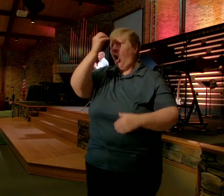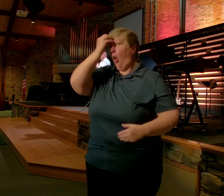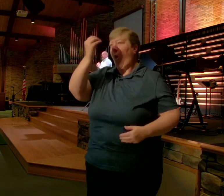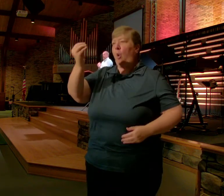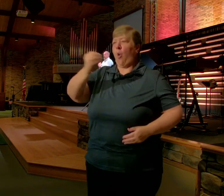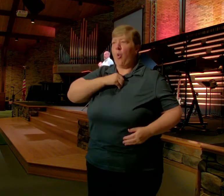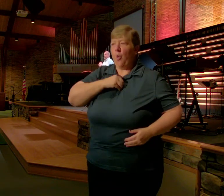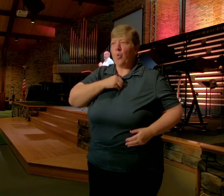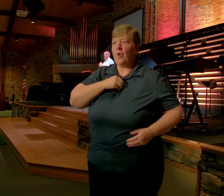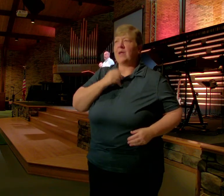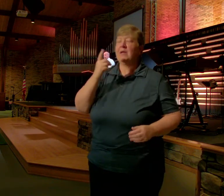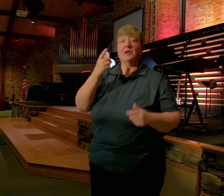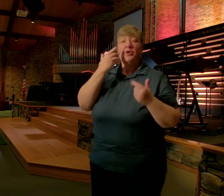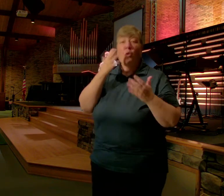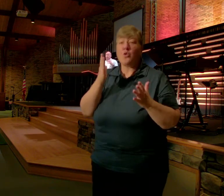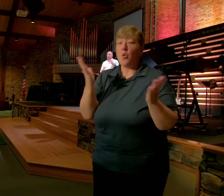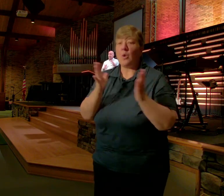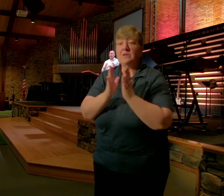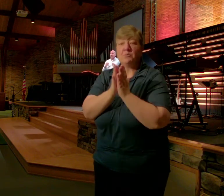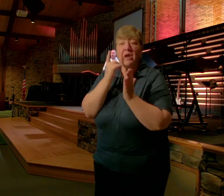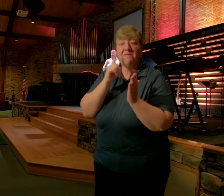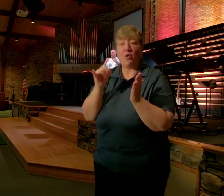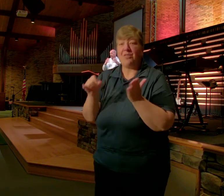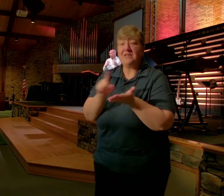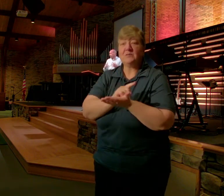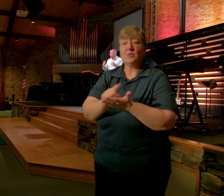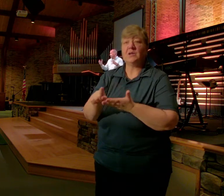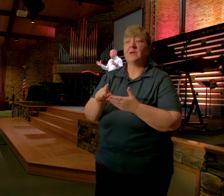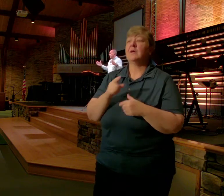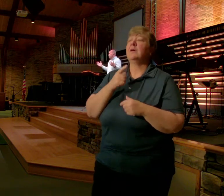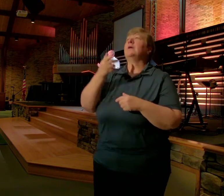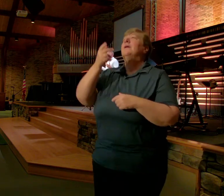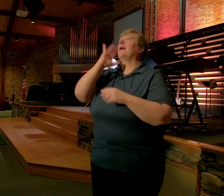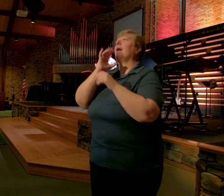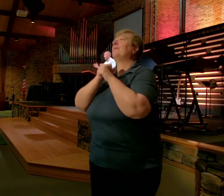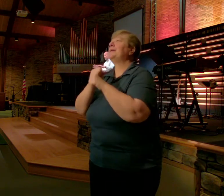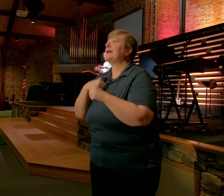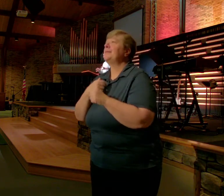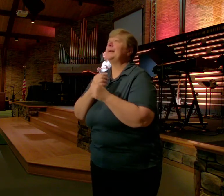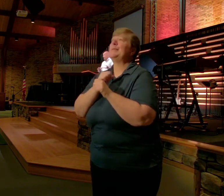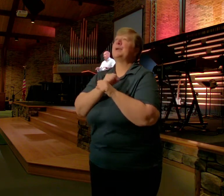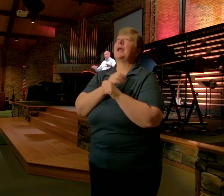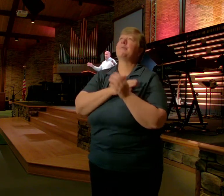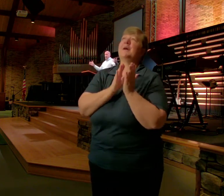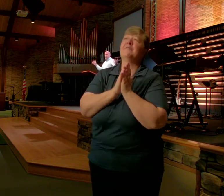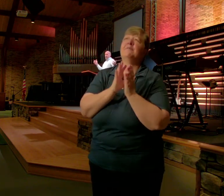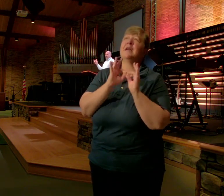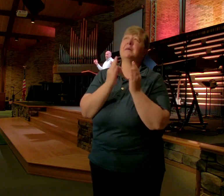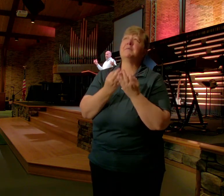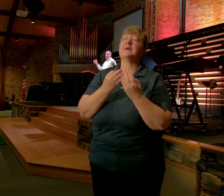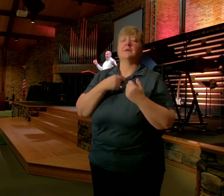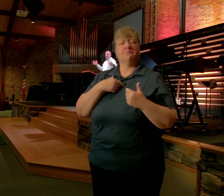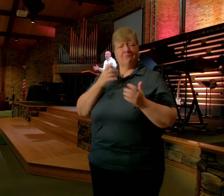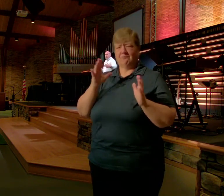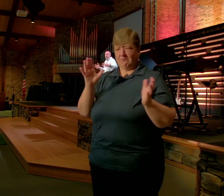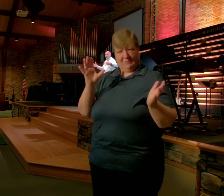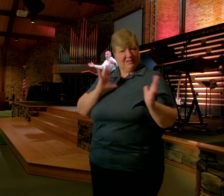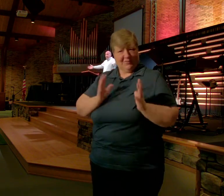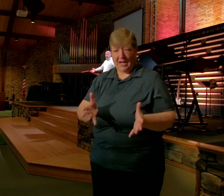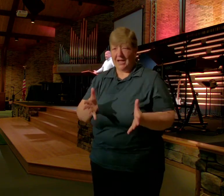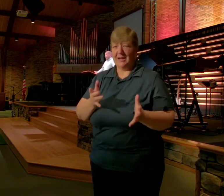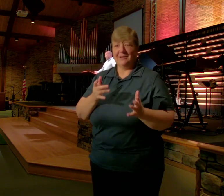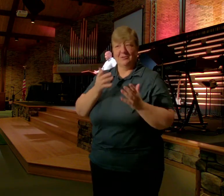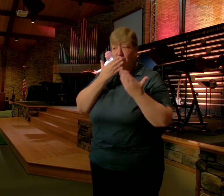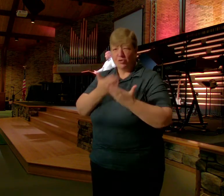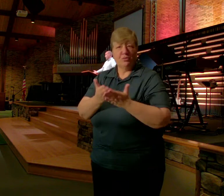week You know If like your prayers End after God protect me God protect my family Nothing wrong with that I pray that all the time But if you don't know What to pray